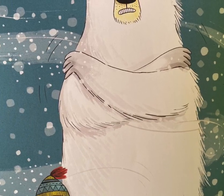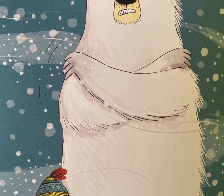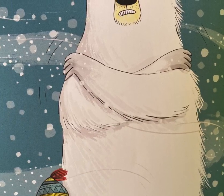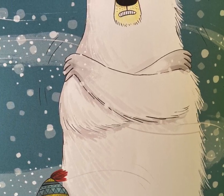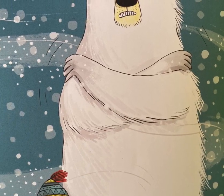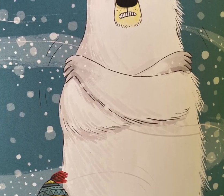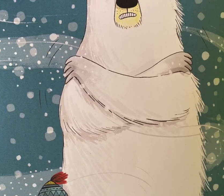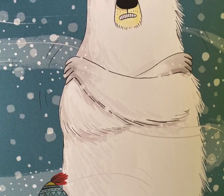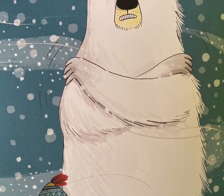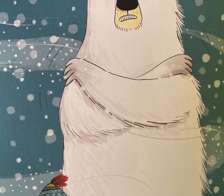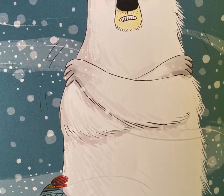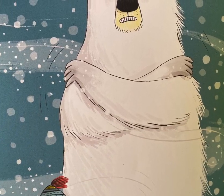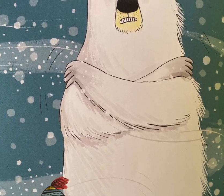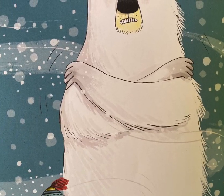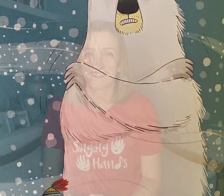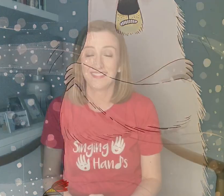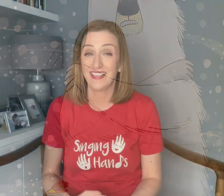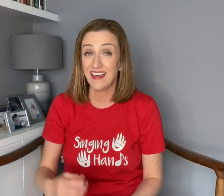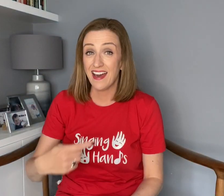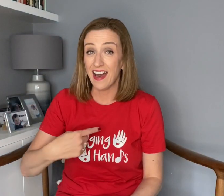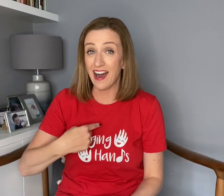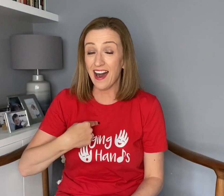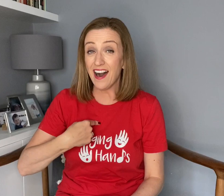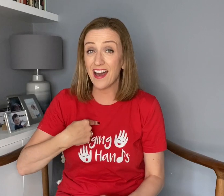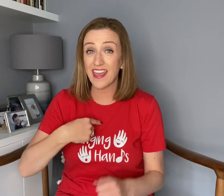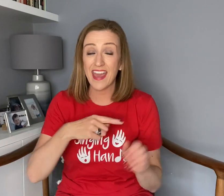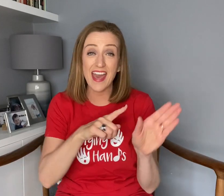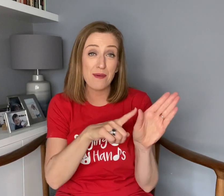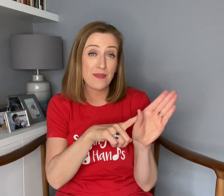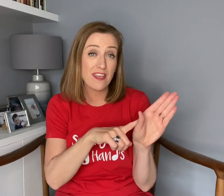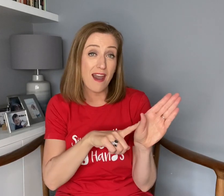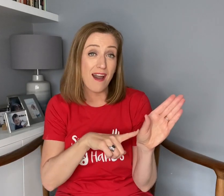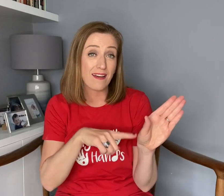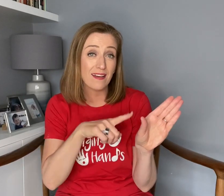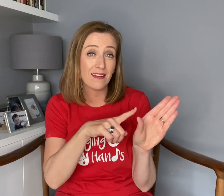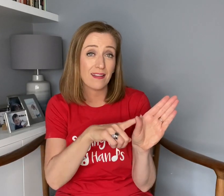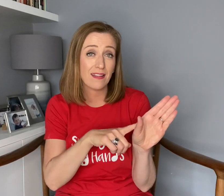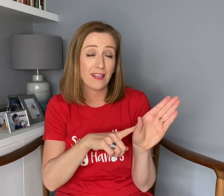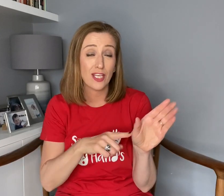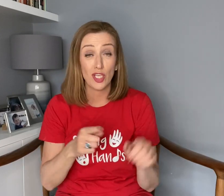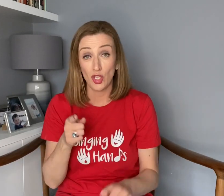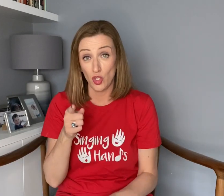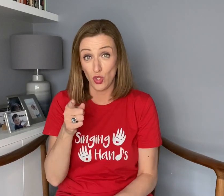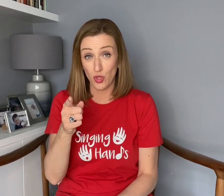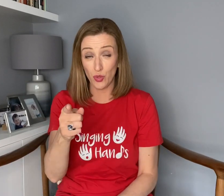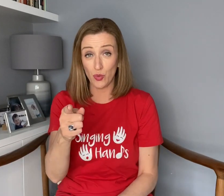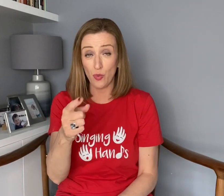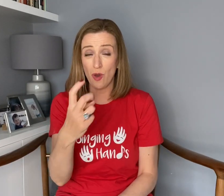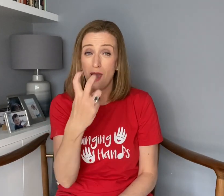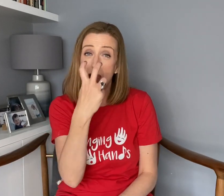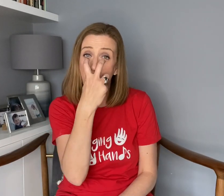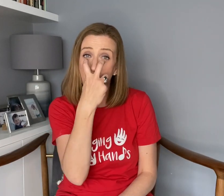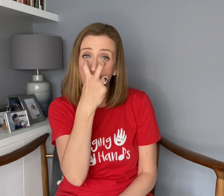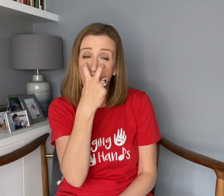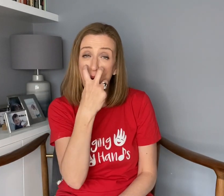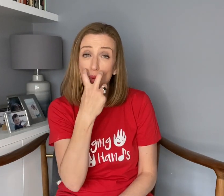You I am young. You You are young.